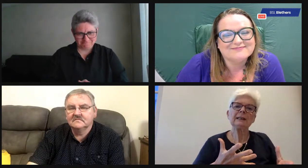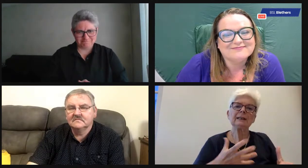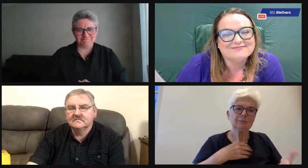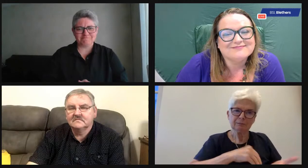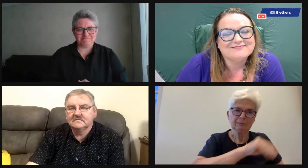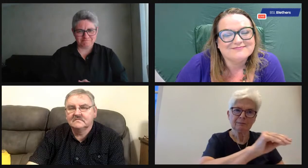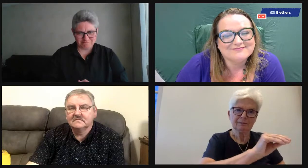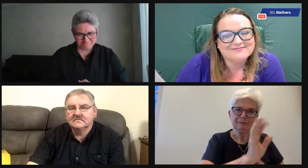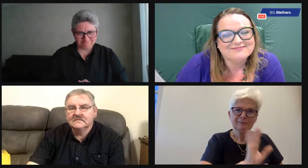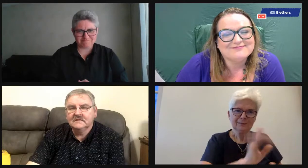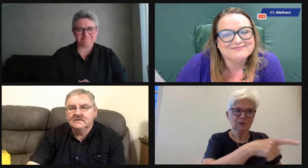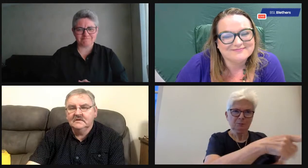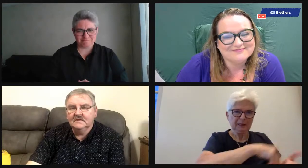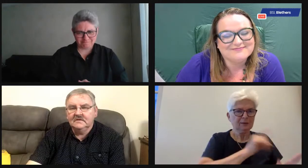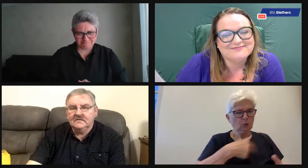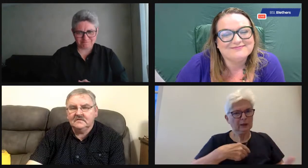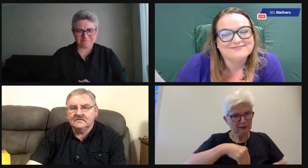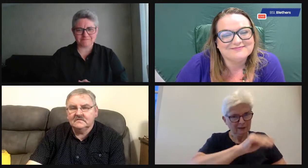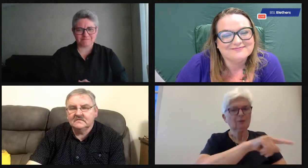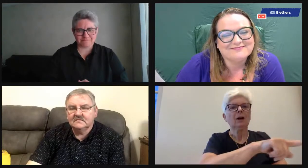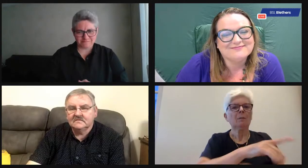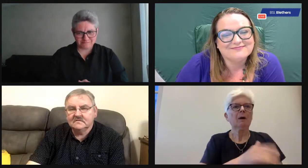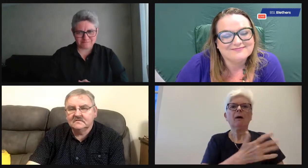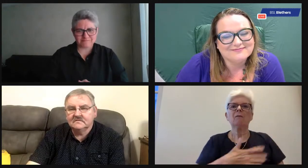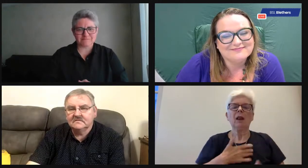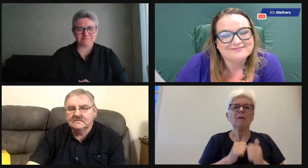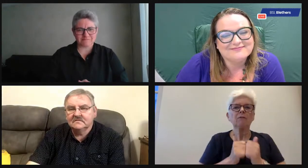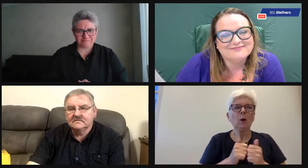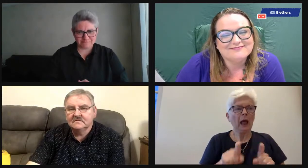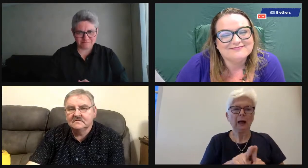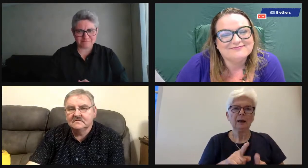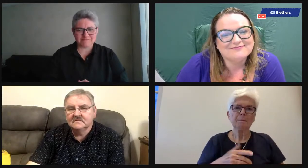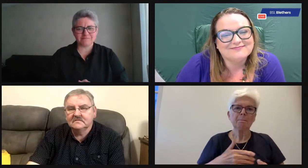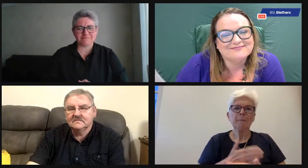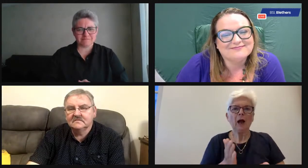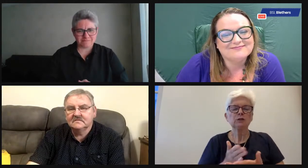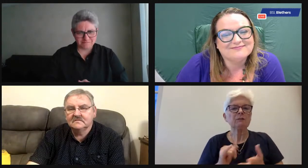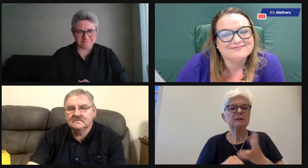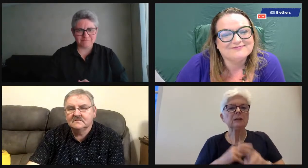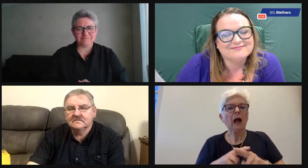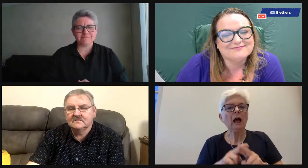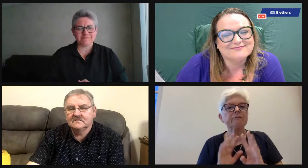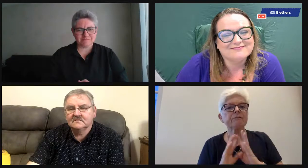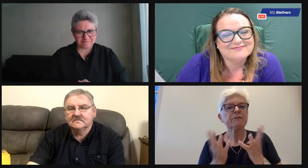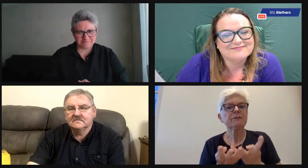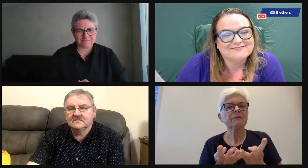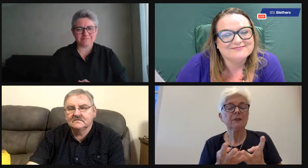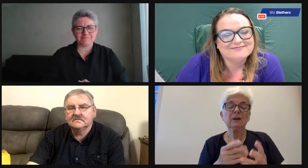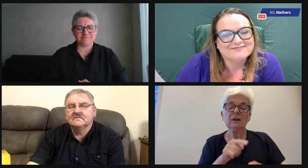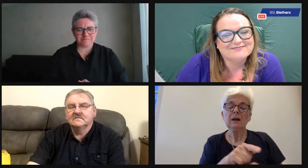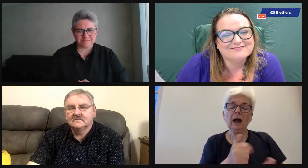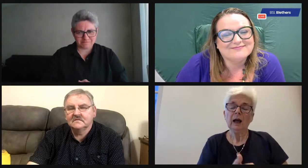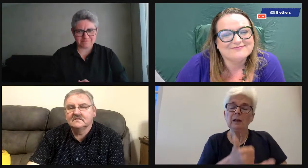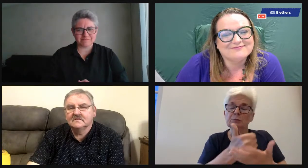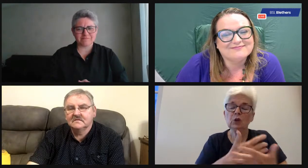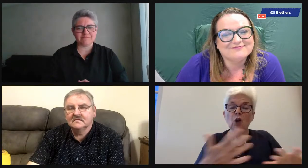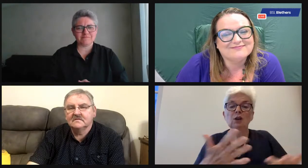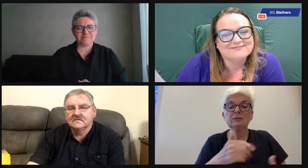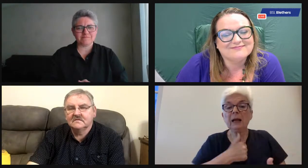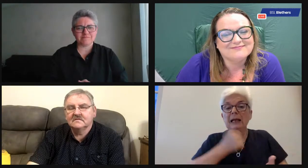people along to the Christmas party. They get a free Christmas dinner. They didn't have to pay. They get a free ticket. So that we would value them as